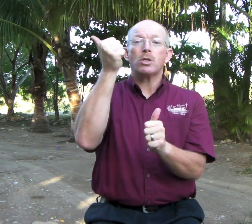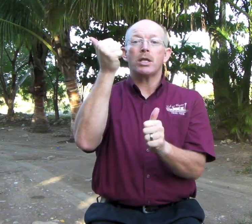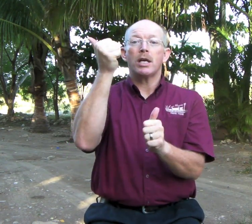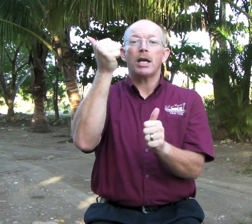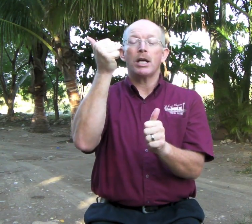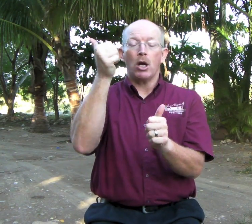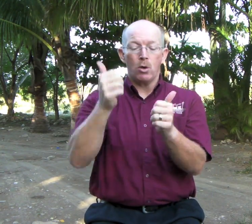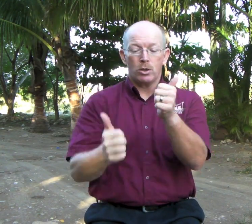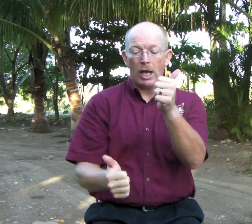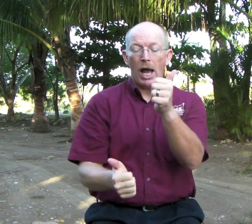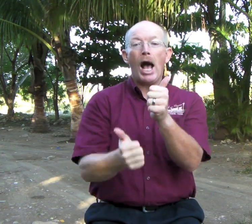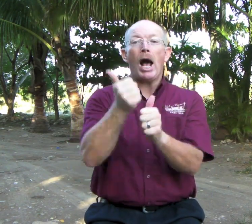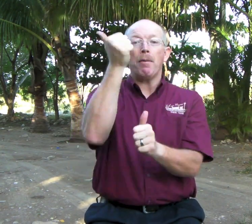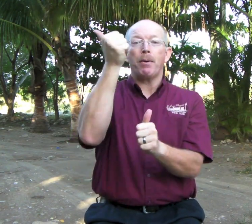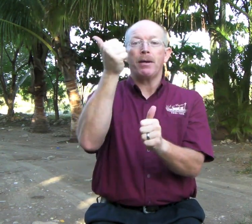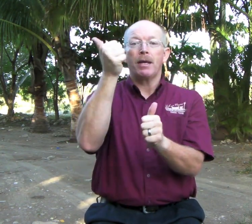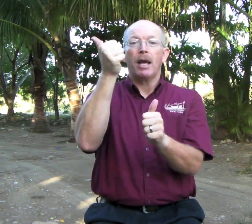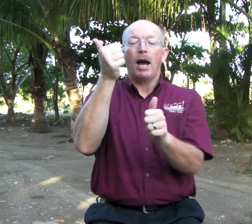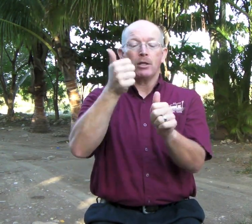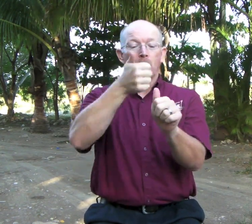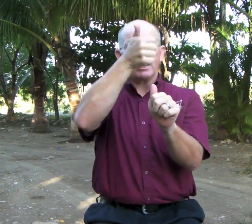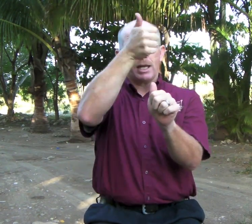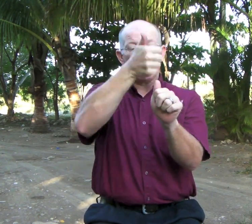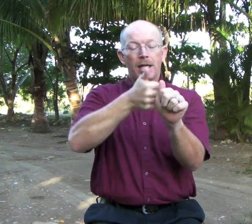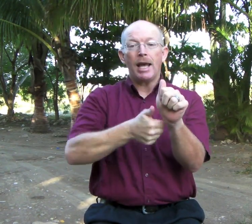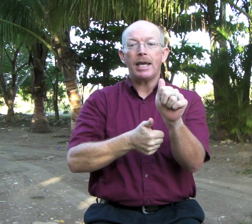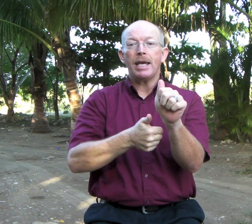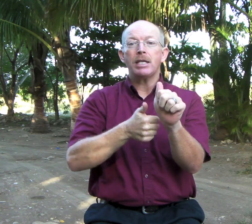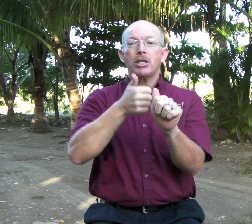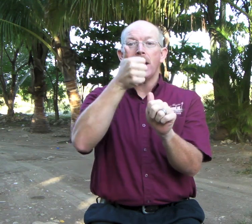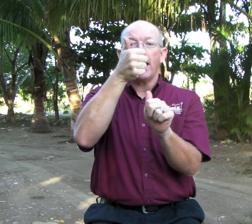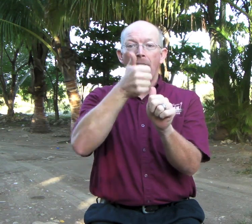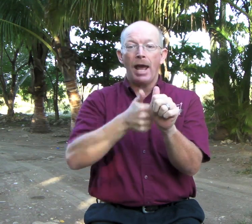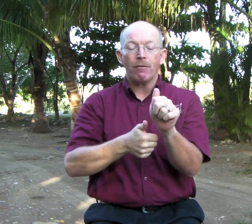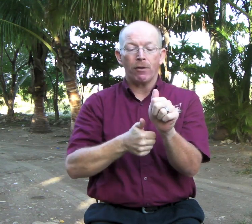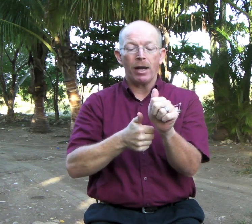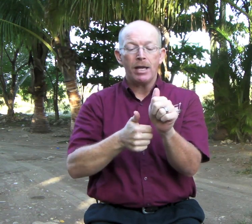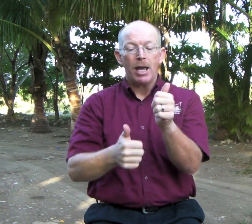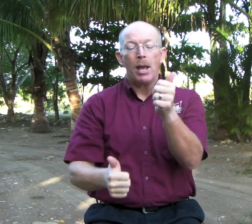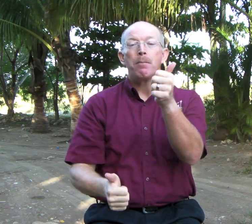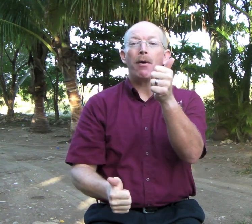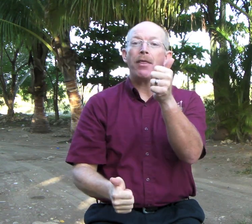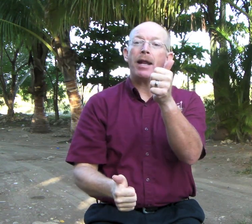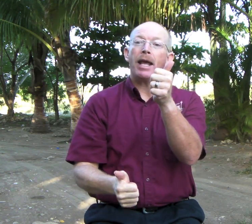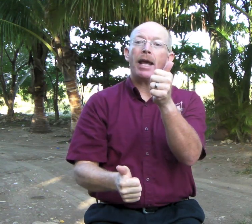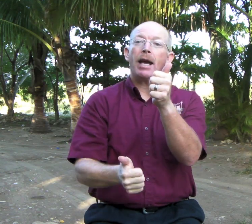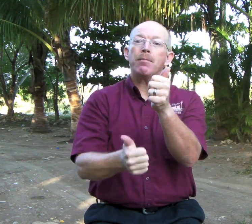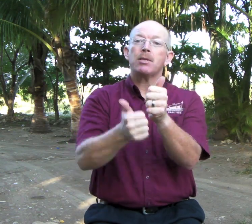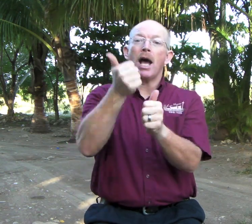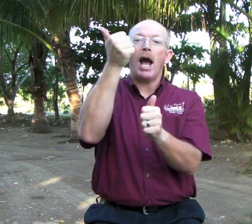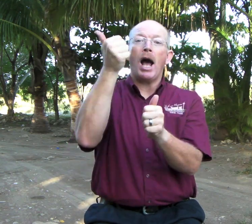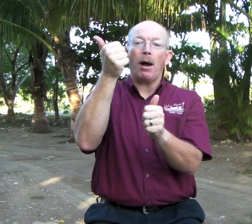goes up. So it's like each and every but then it comes up.